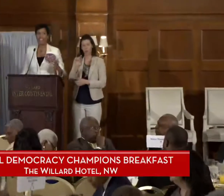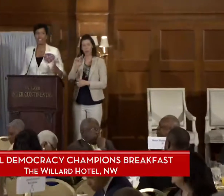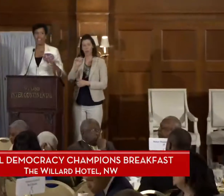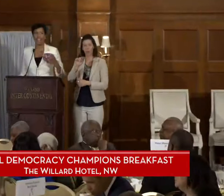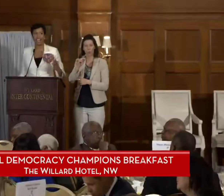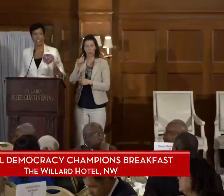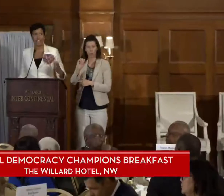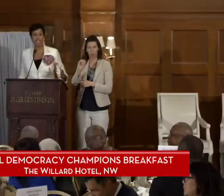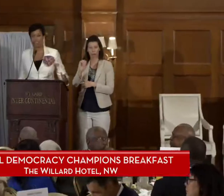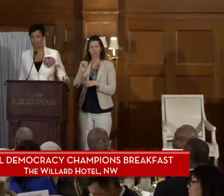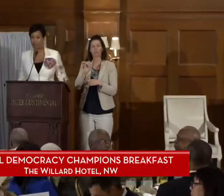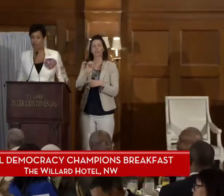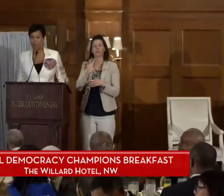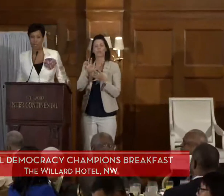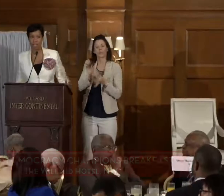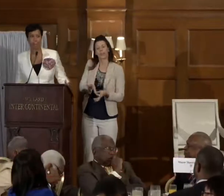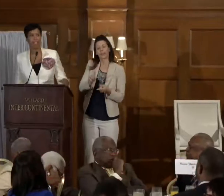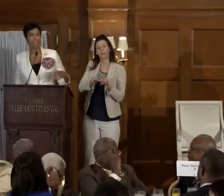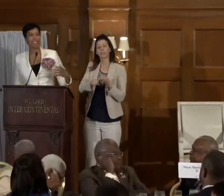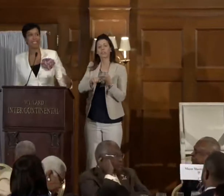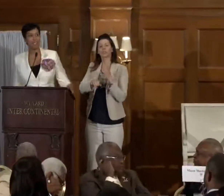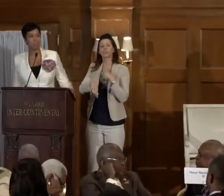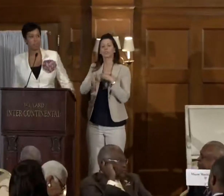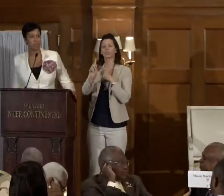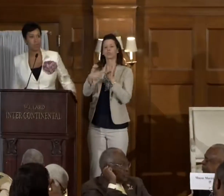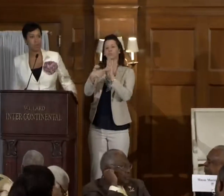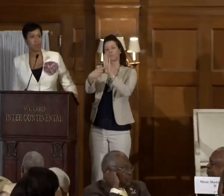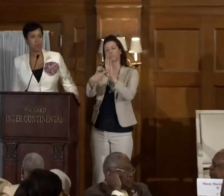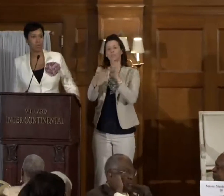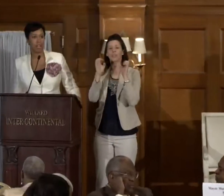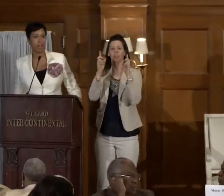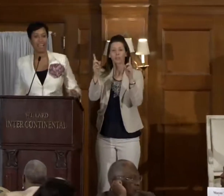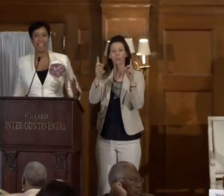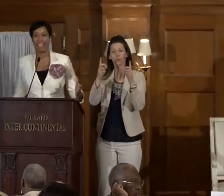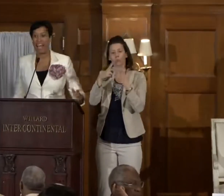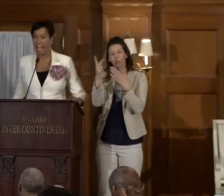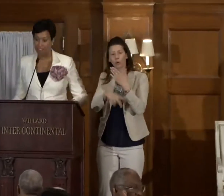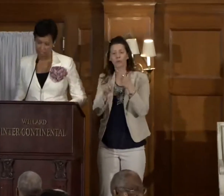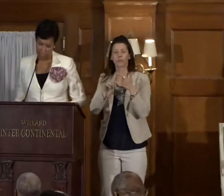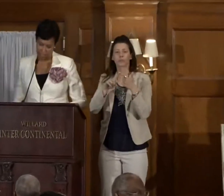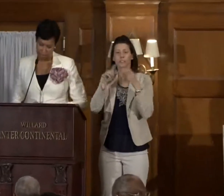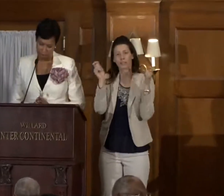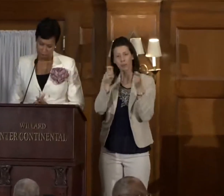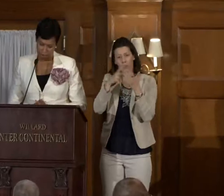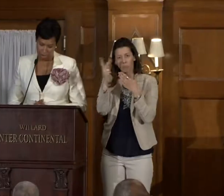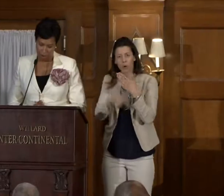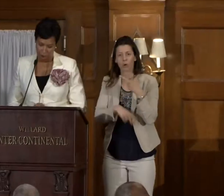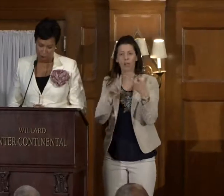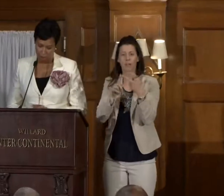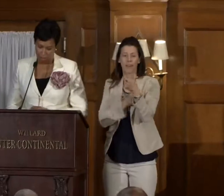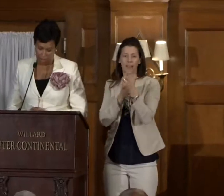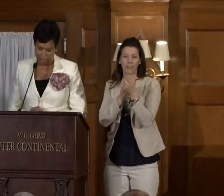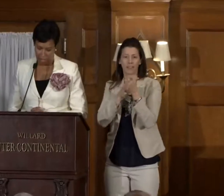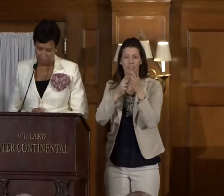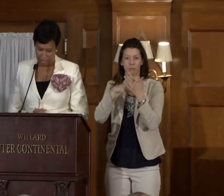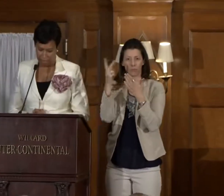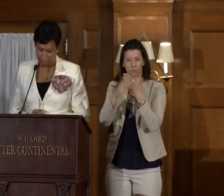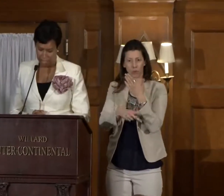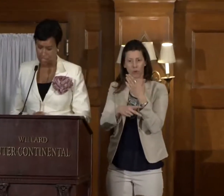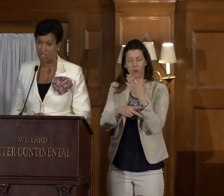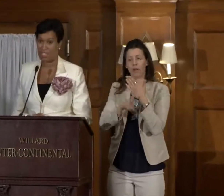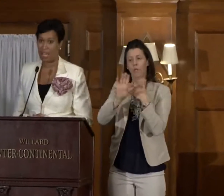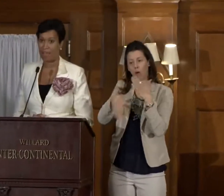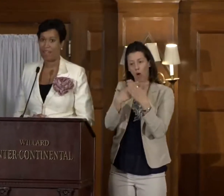an educational program, a celebratory program, and an advocacy program all around